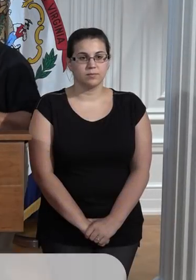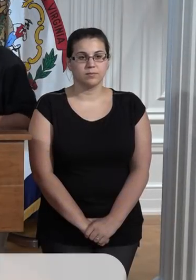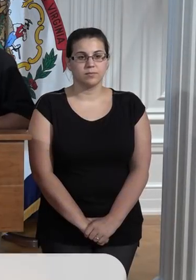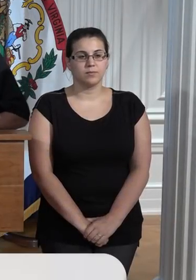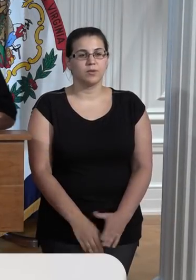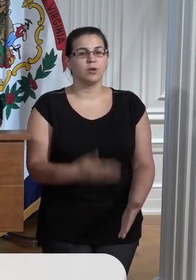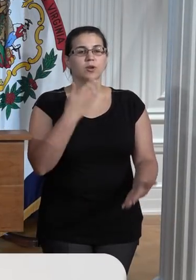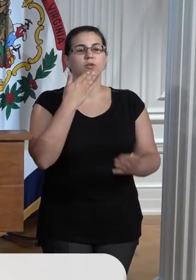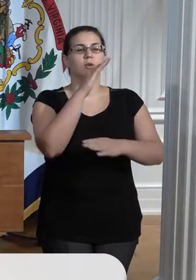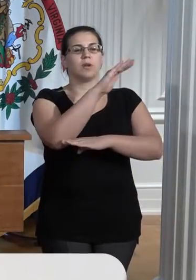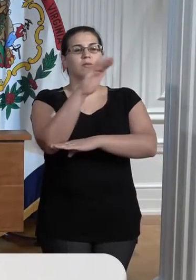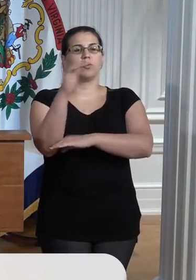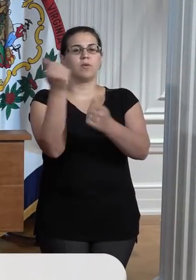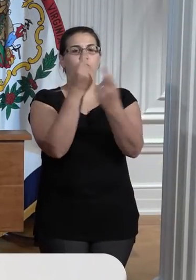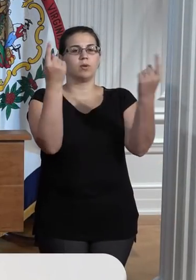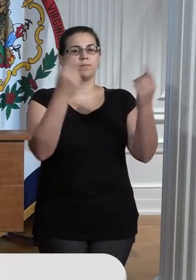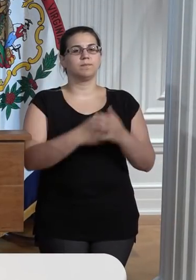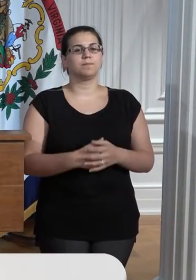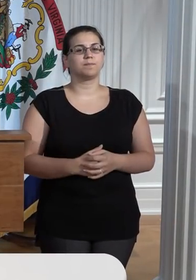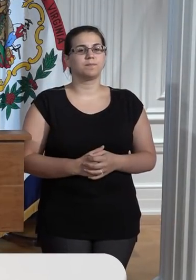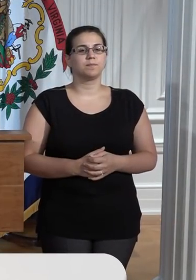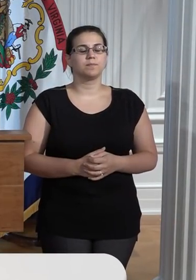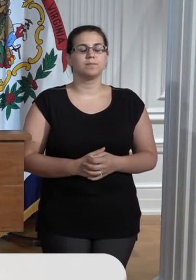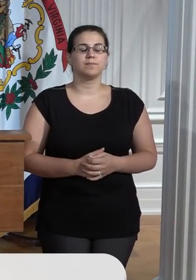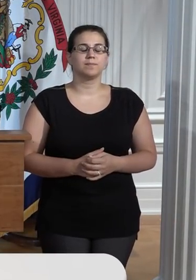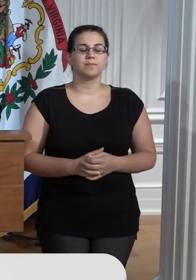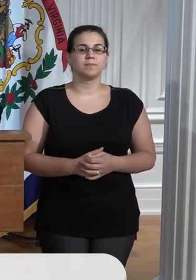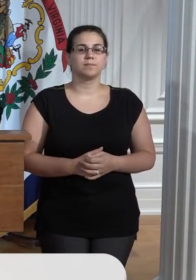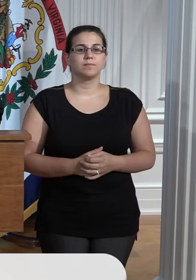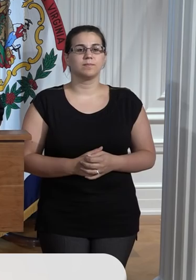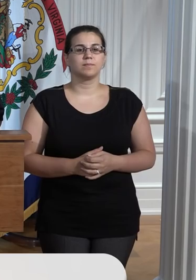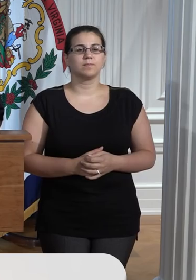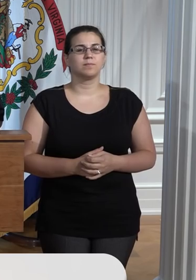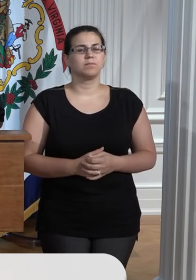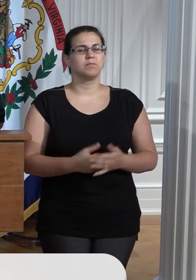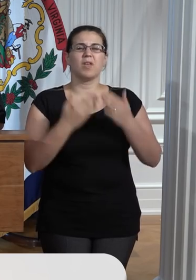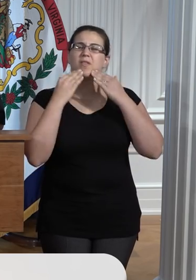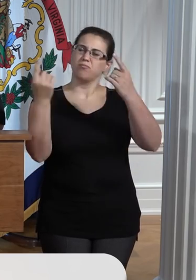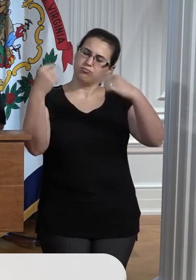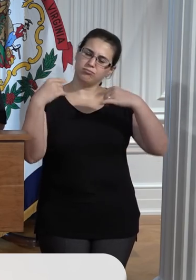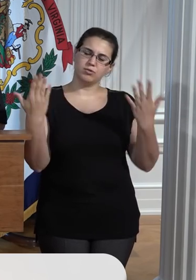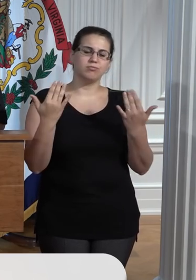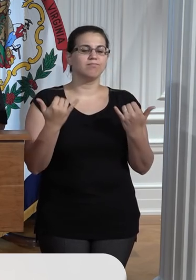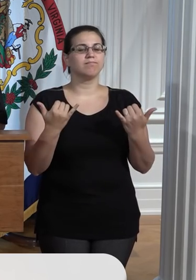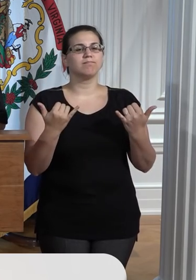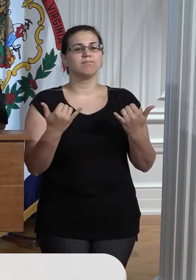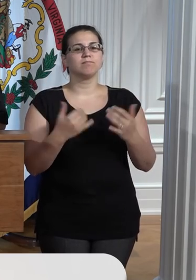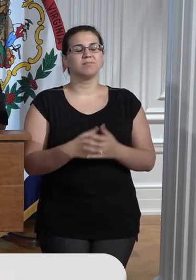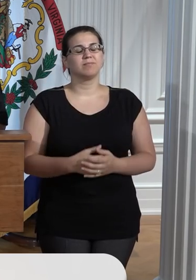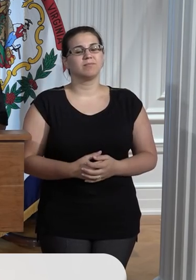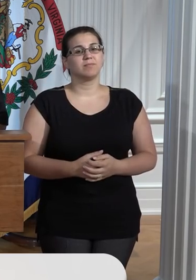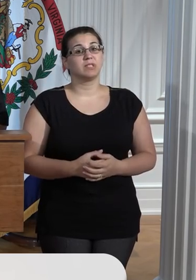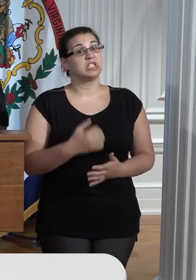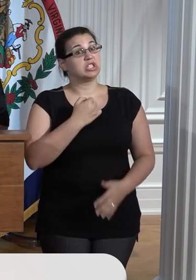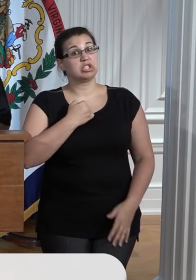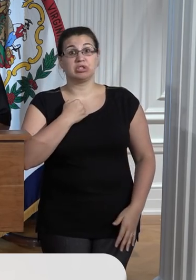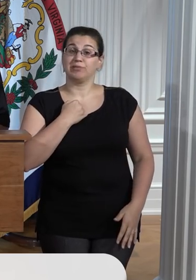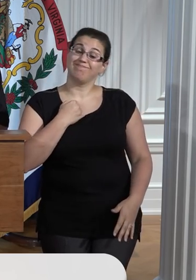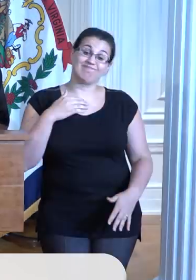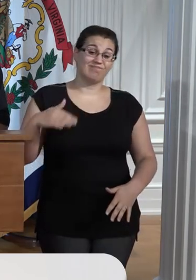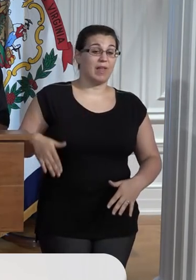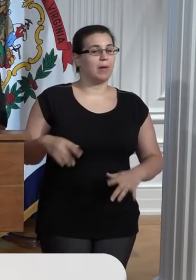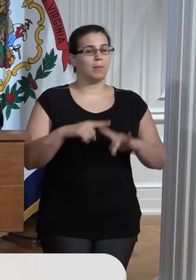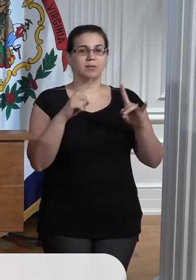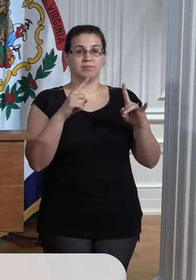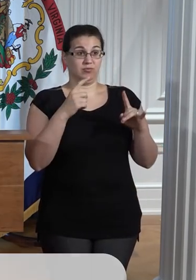Good afternoon, everyone. I want to thank you all for joining us today. I apologize for the late start, but we've